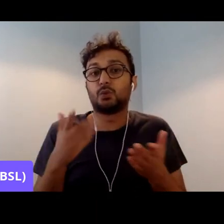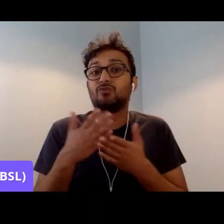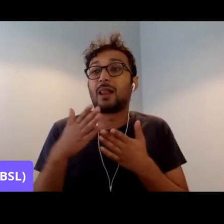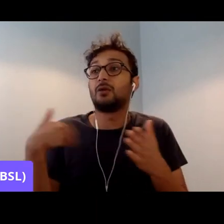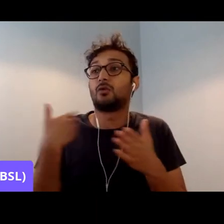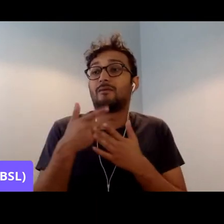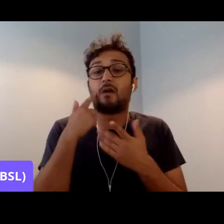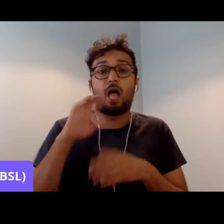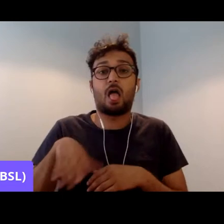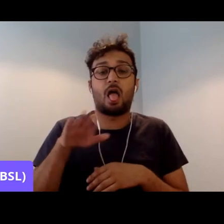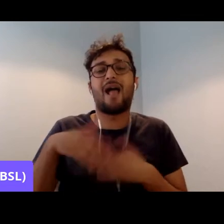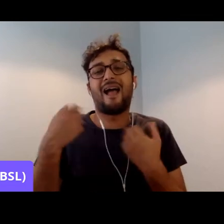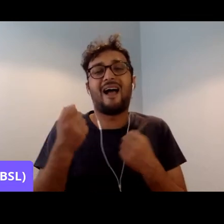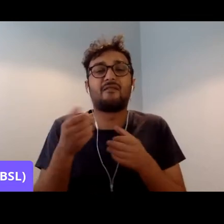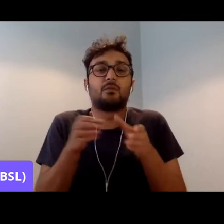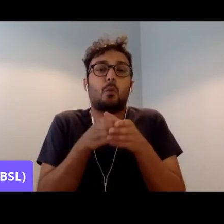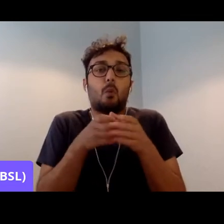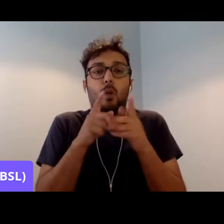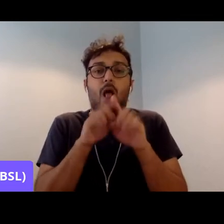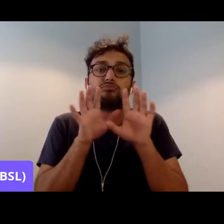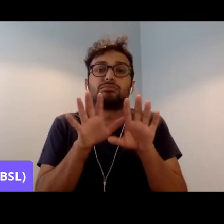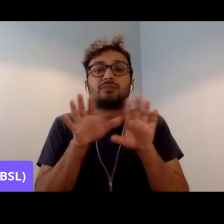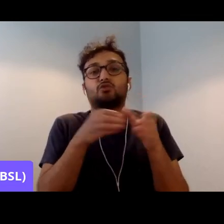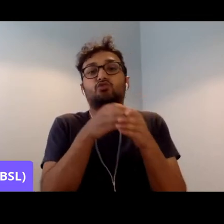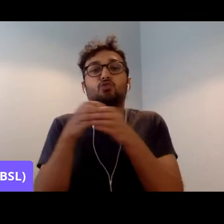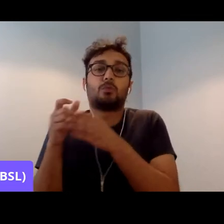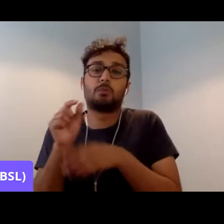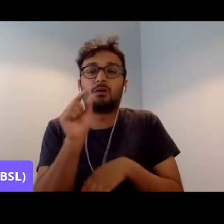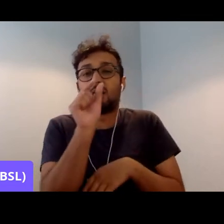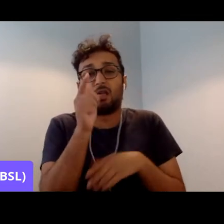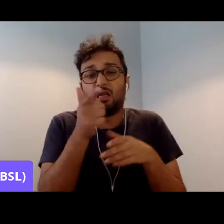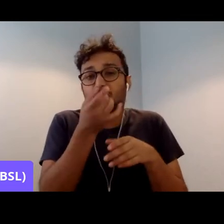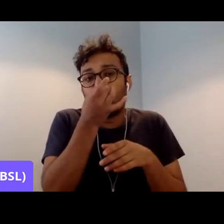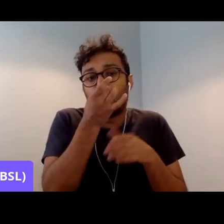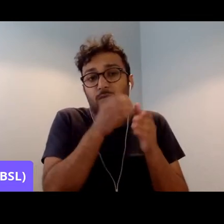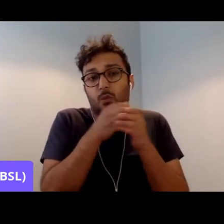but that's no one like anything, you know, enough.